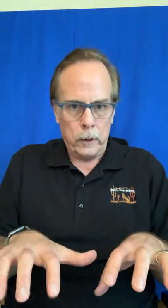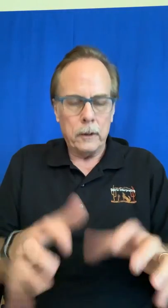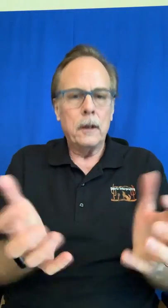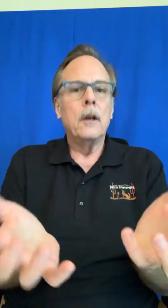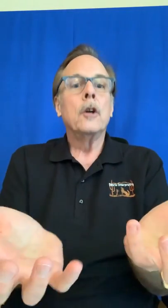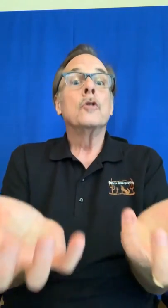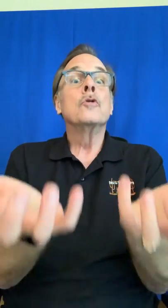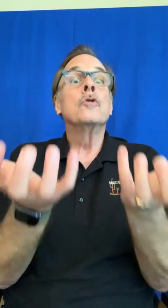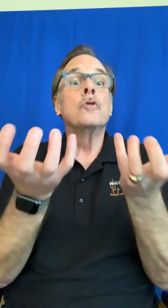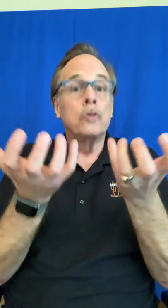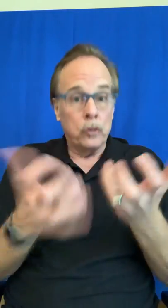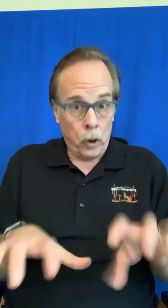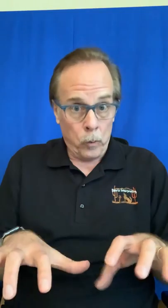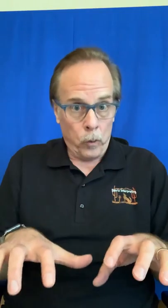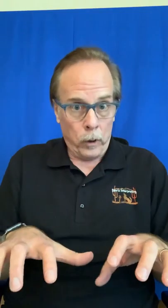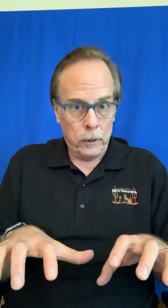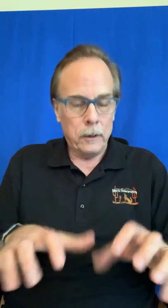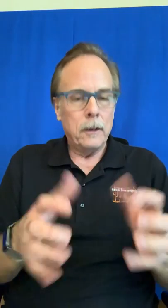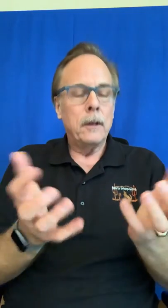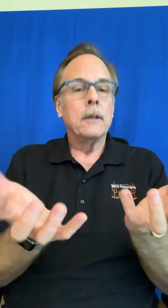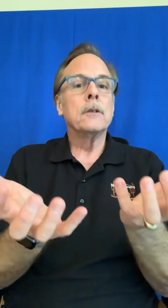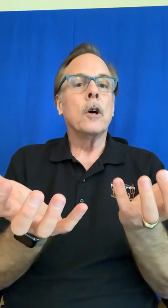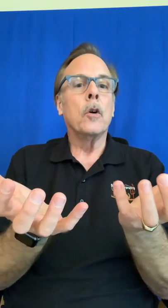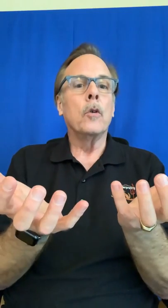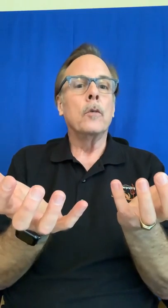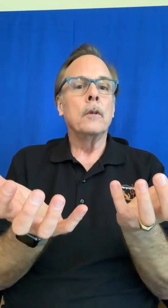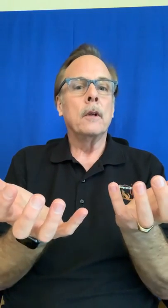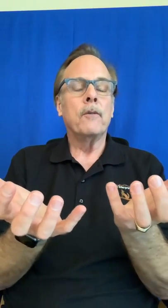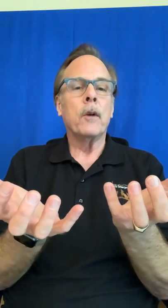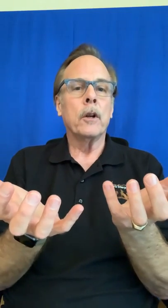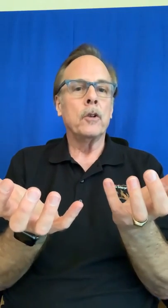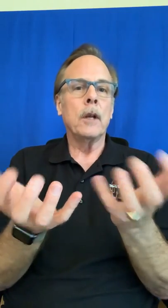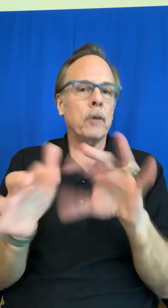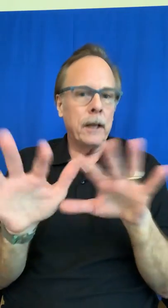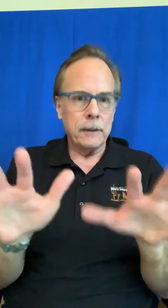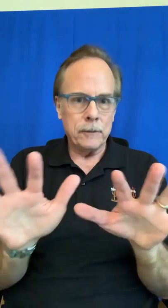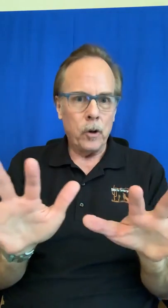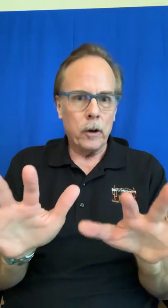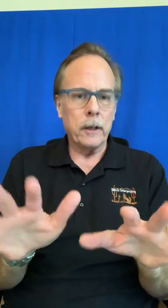don't want so if I were to do that without talking